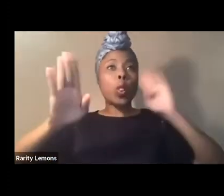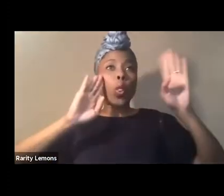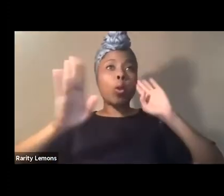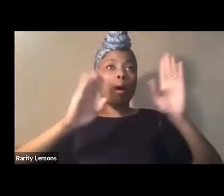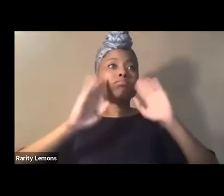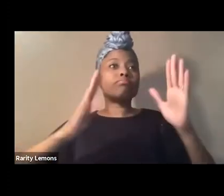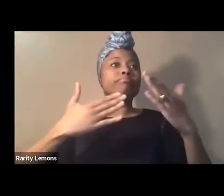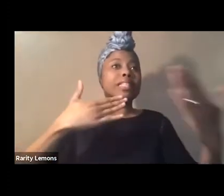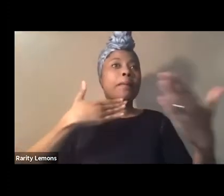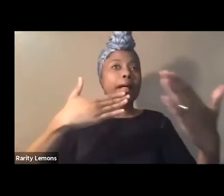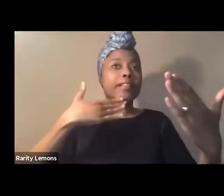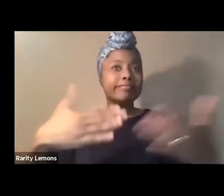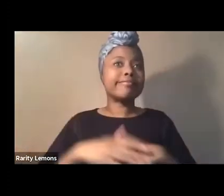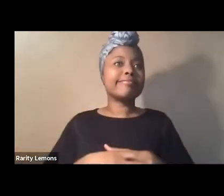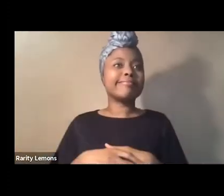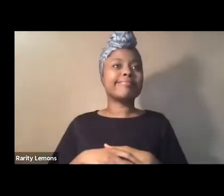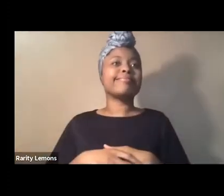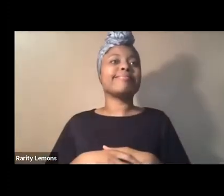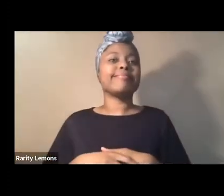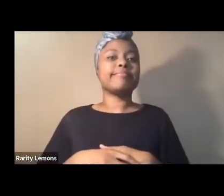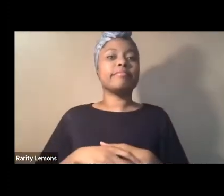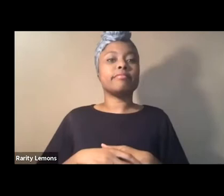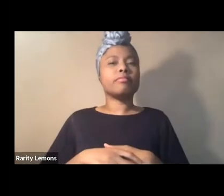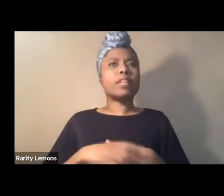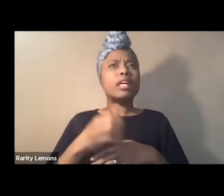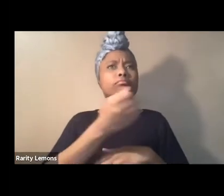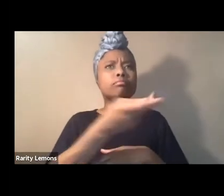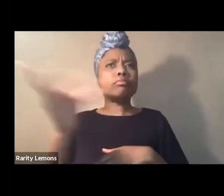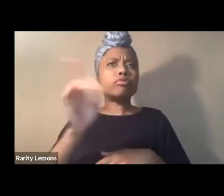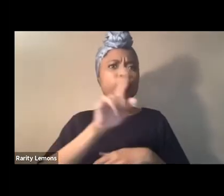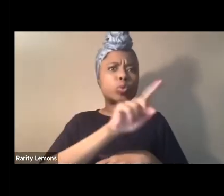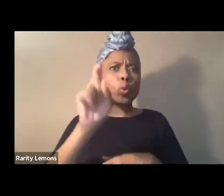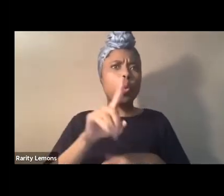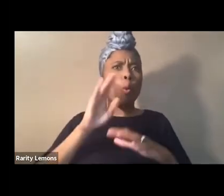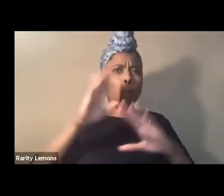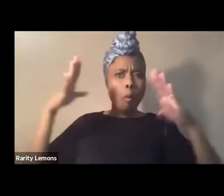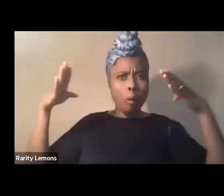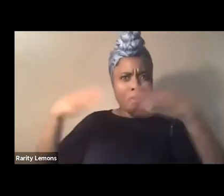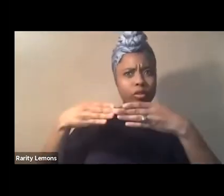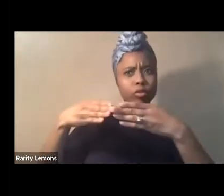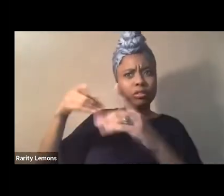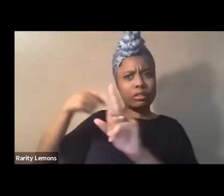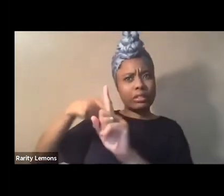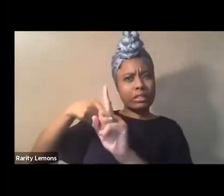sorry we were posed several questions but i will focus on just this